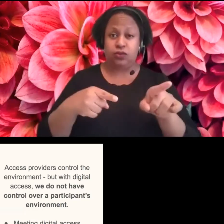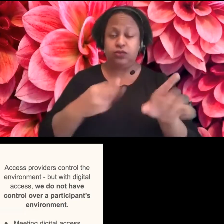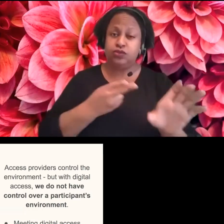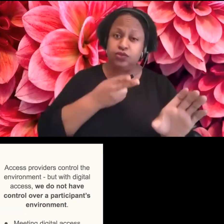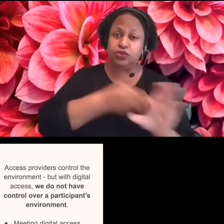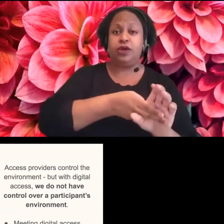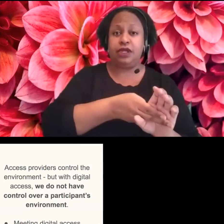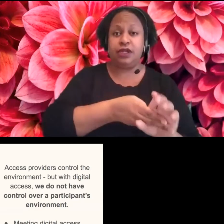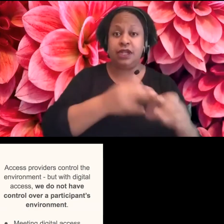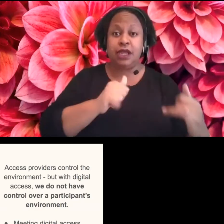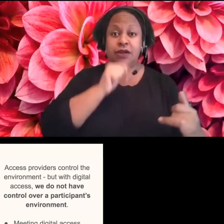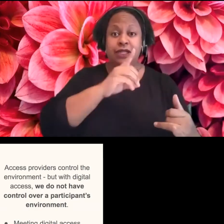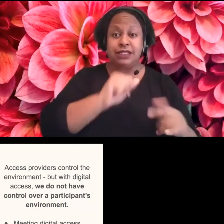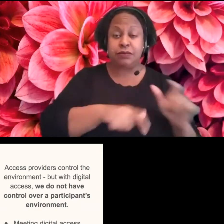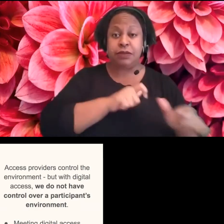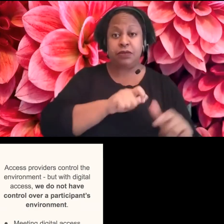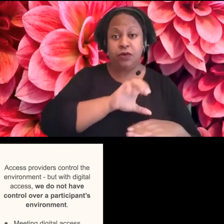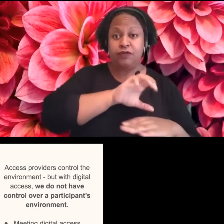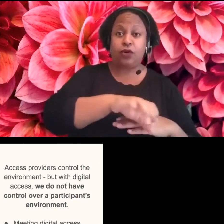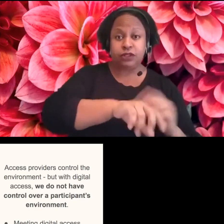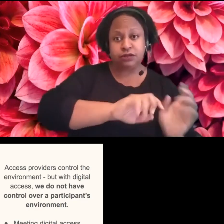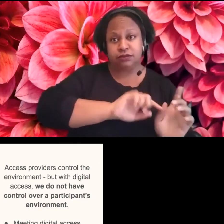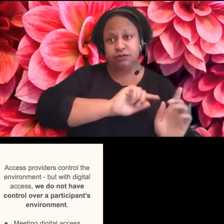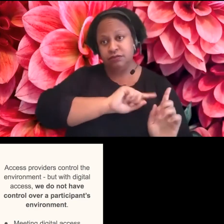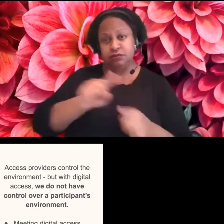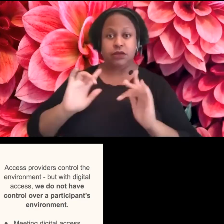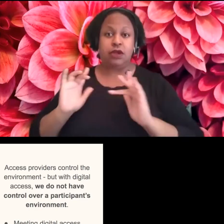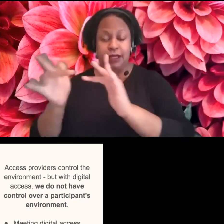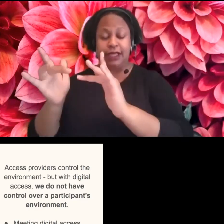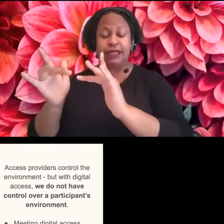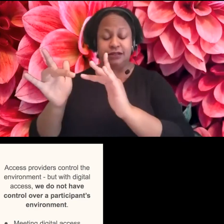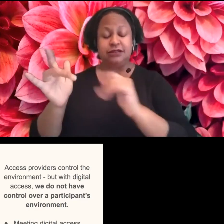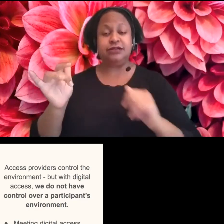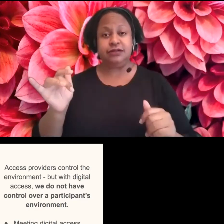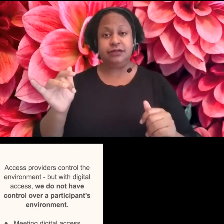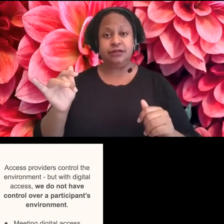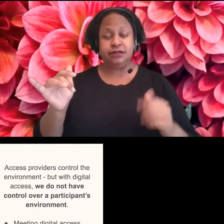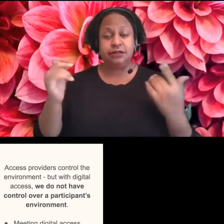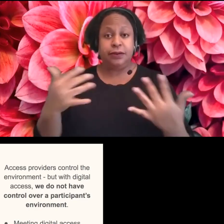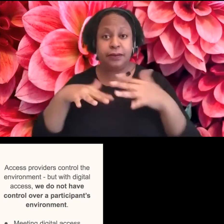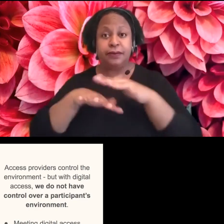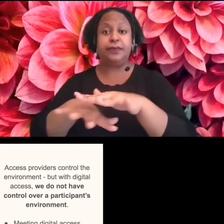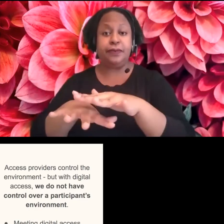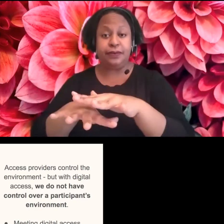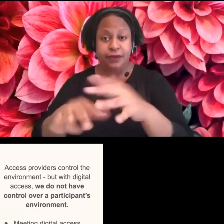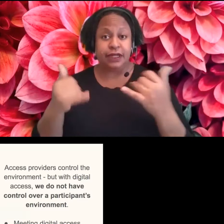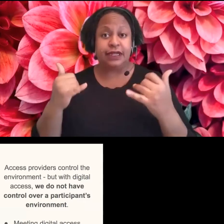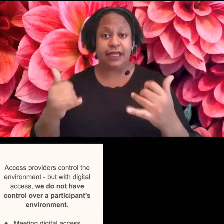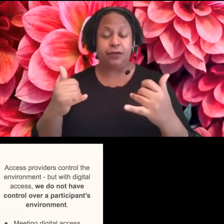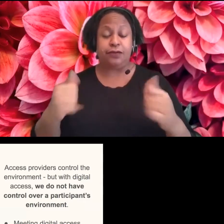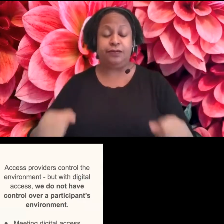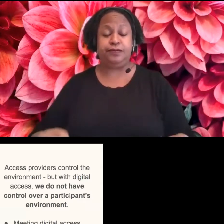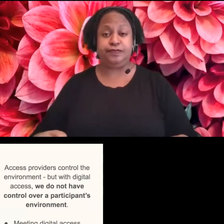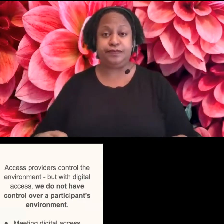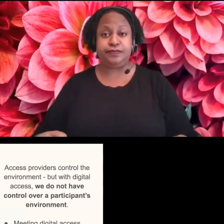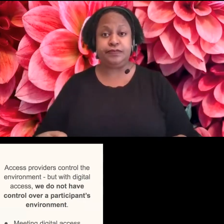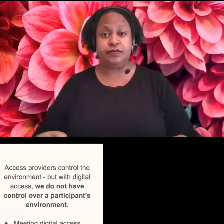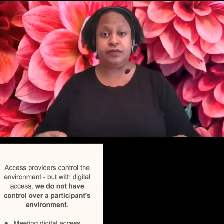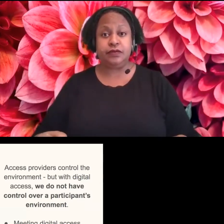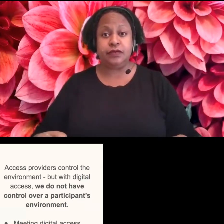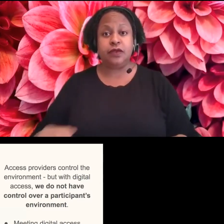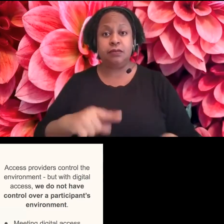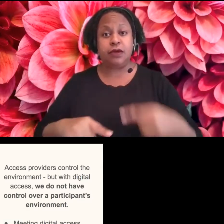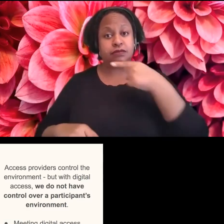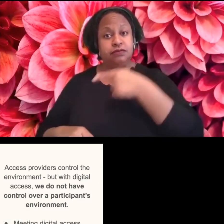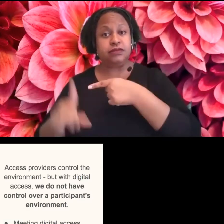welcome even when non-disabled people don't have to live online with us anymore. Um, and regardless of how they interact with it.